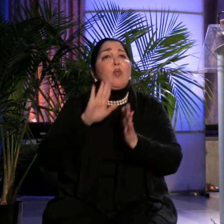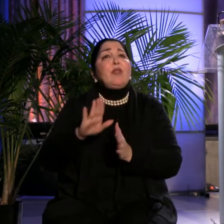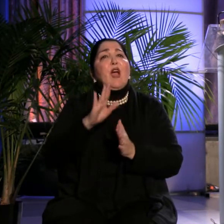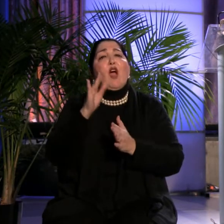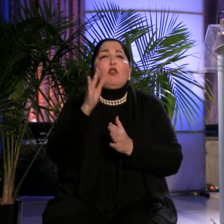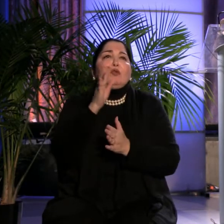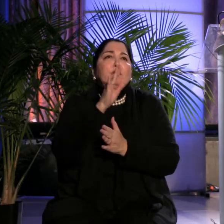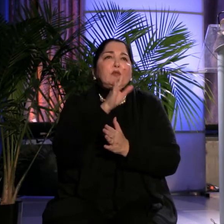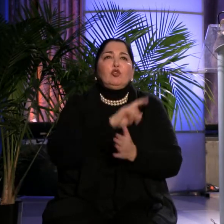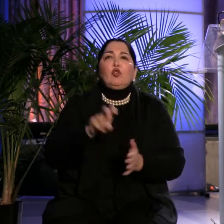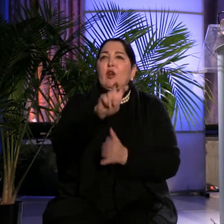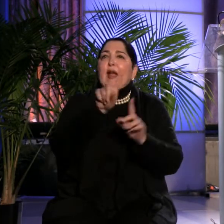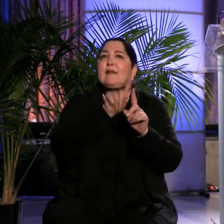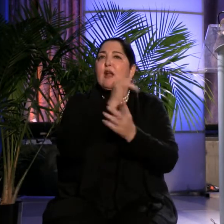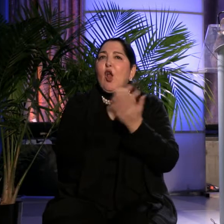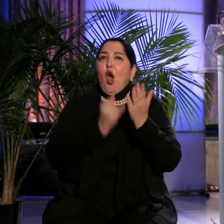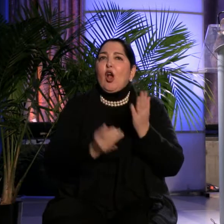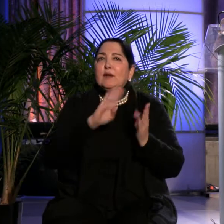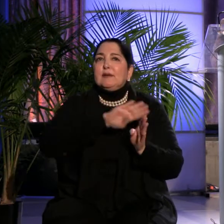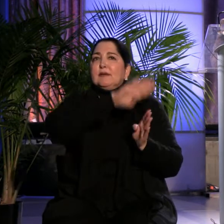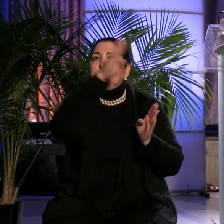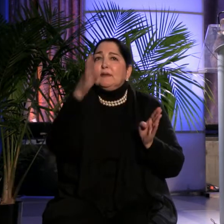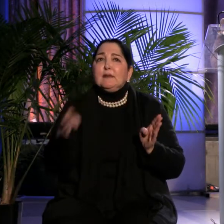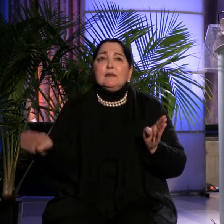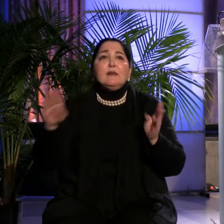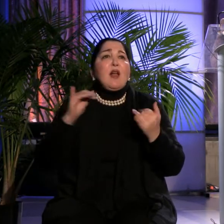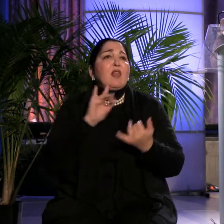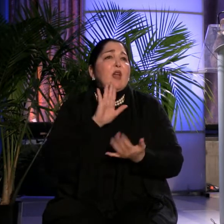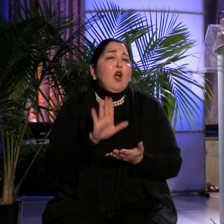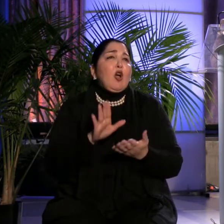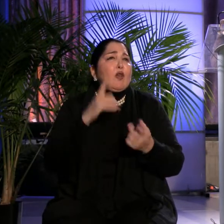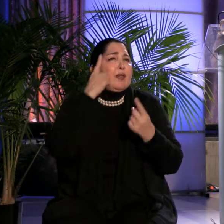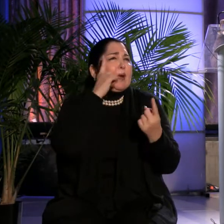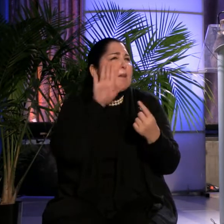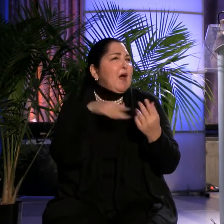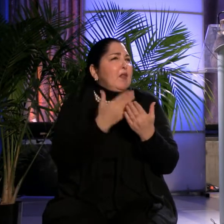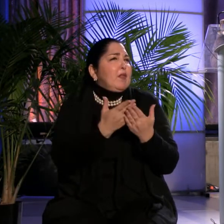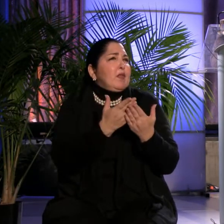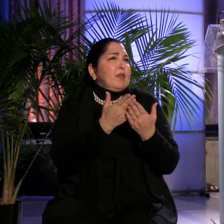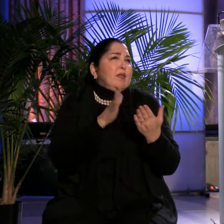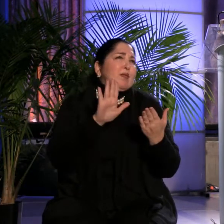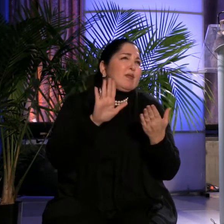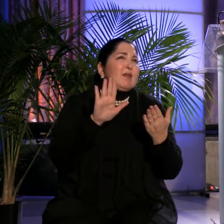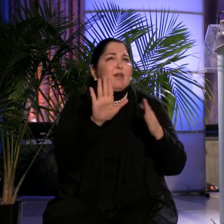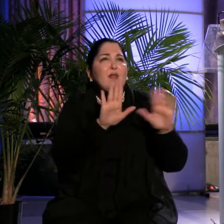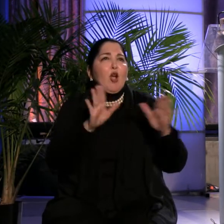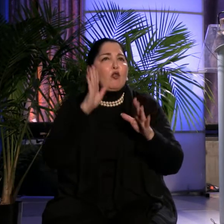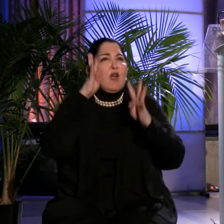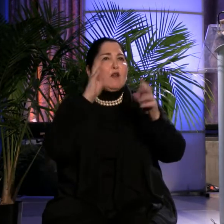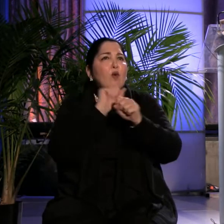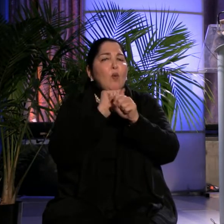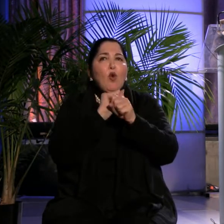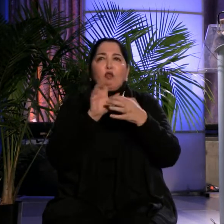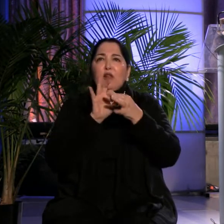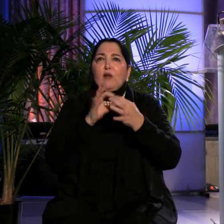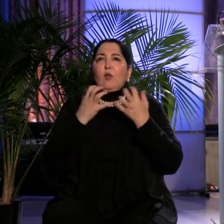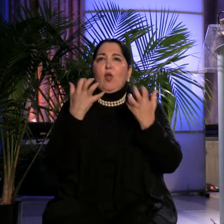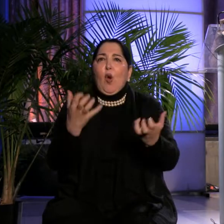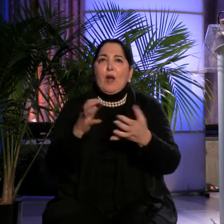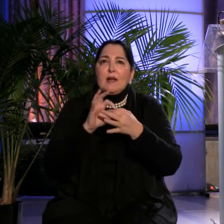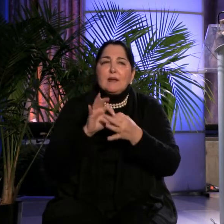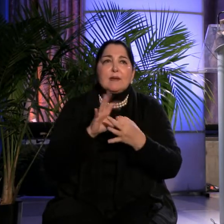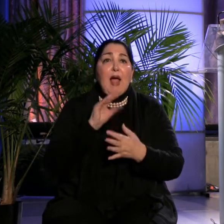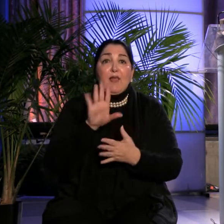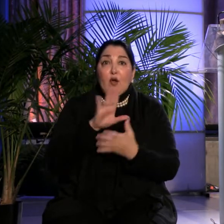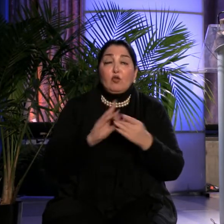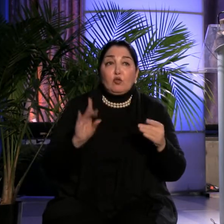What they draw upon for inspiration and how they think about their creative work in terms of audience engagement. And their